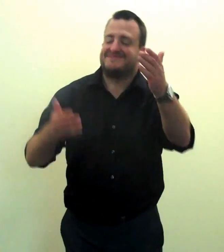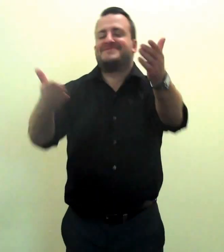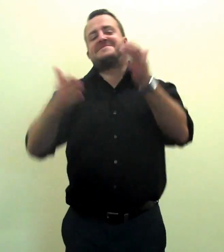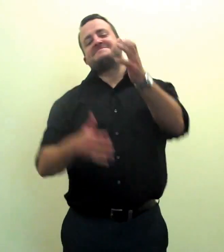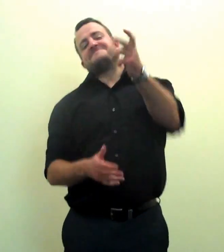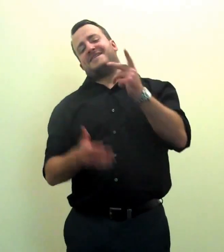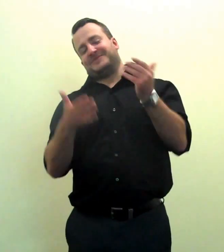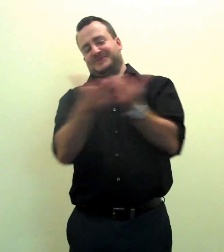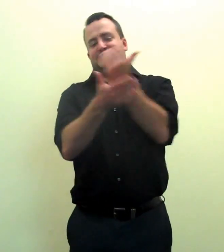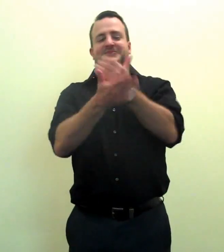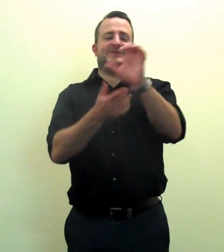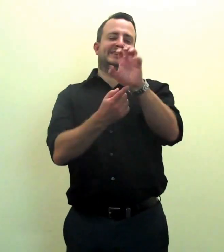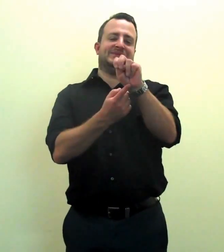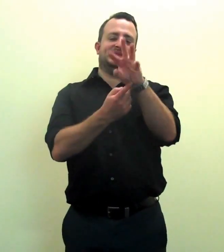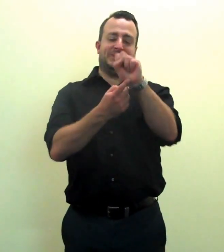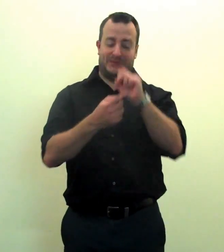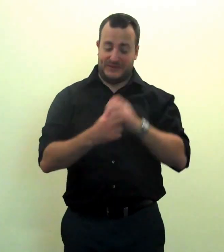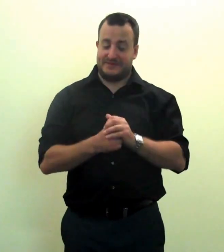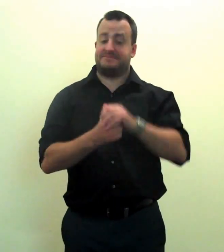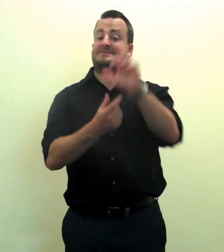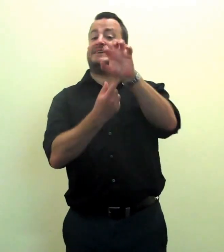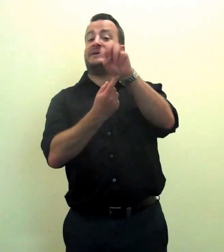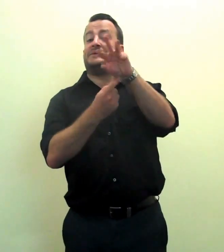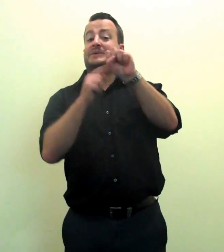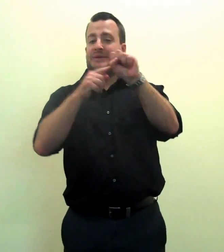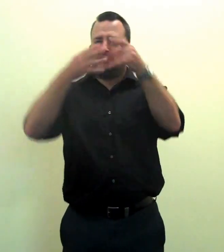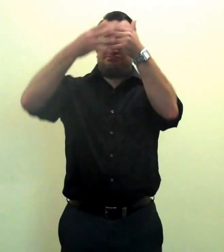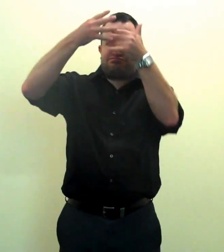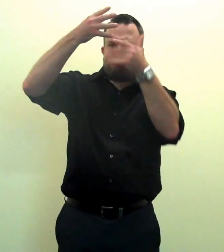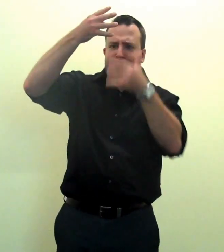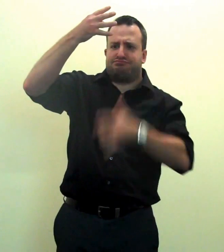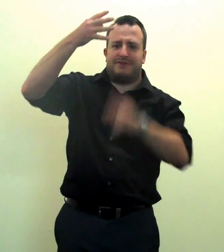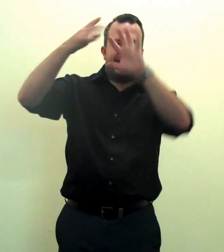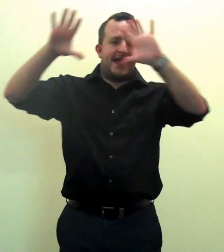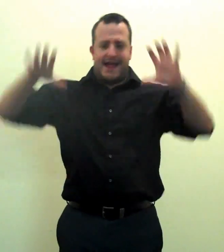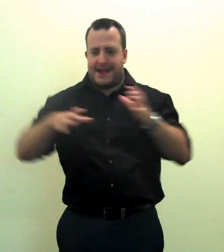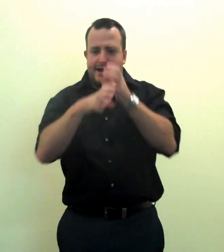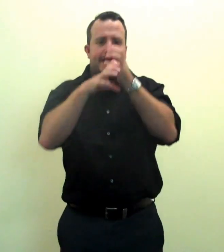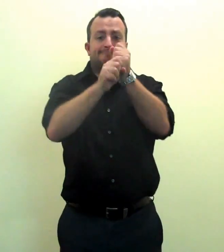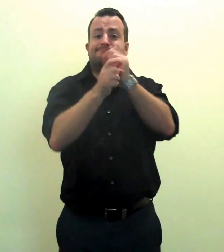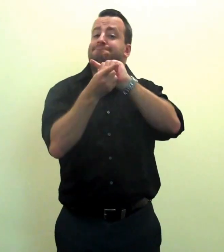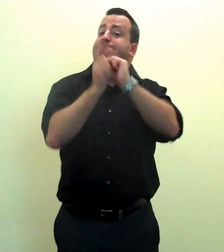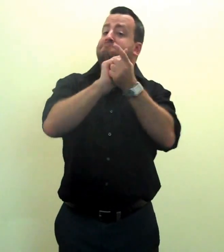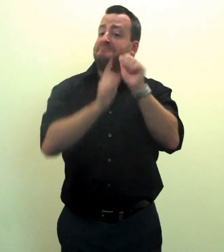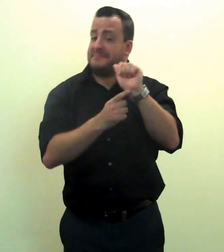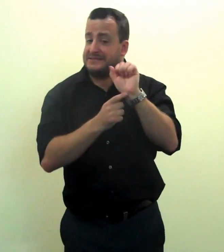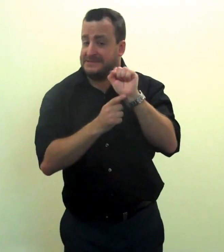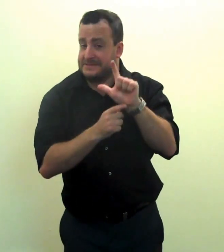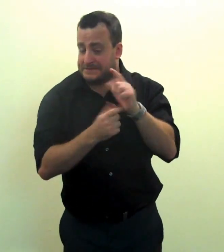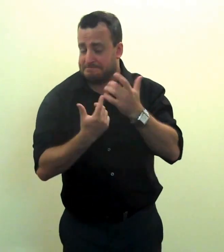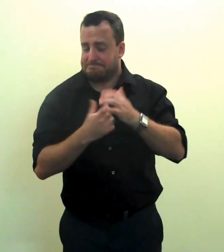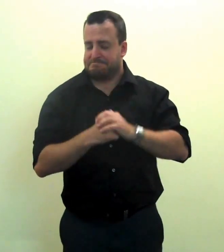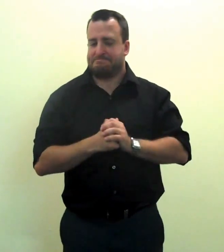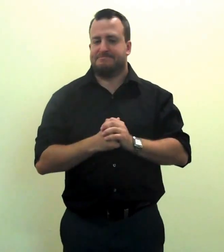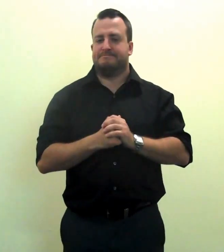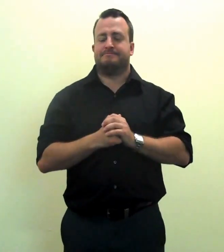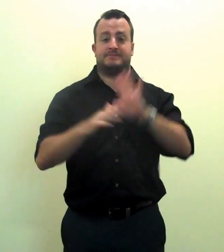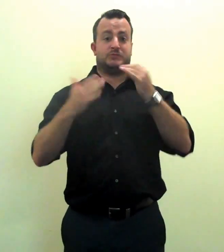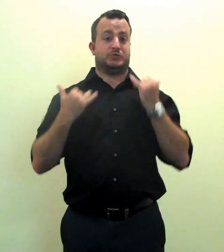Hello and welcome back to our E-News V-Log, where we recap everything written out in the E-News email in ASL.